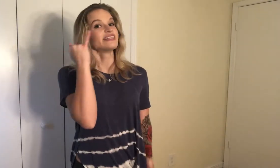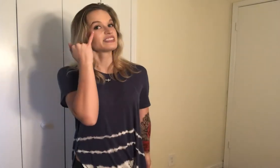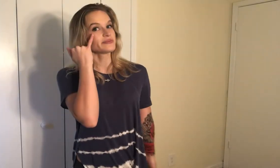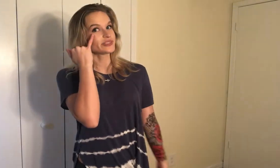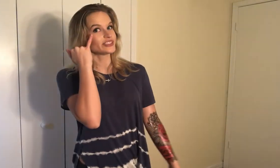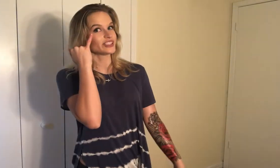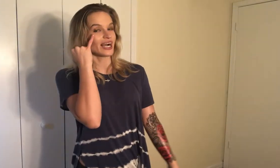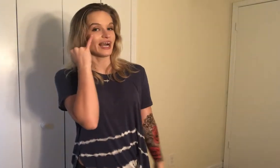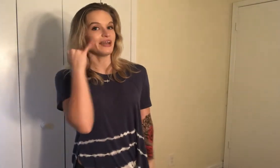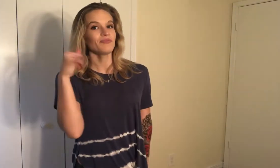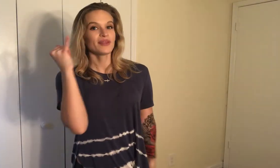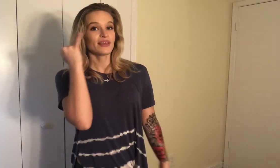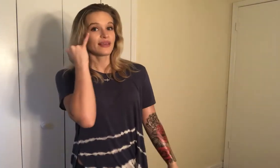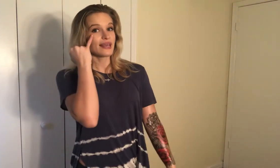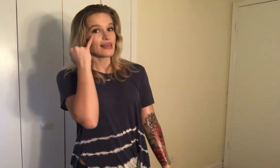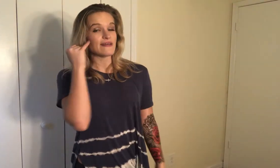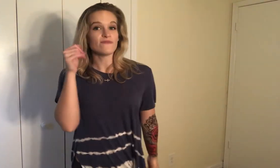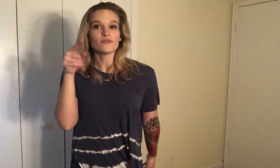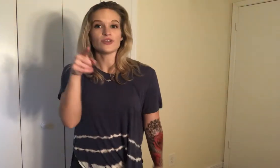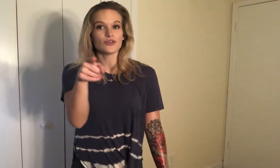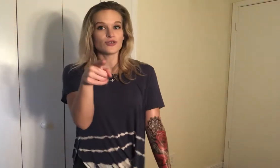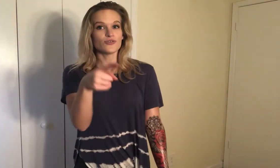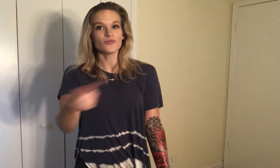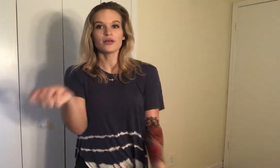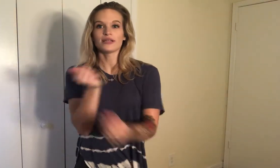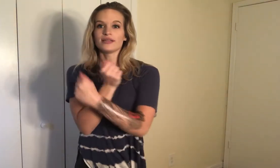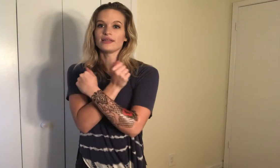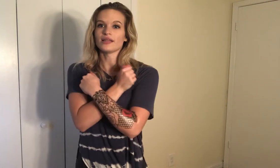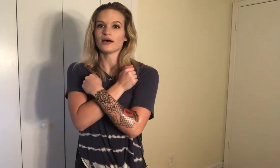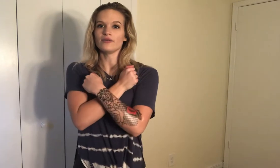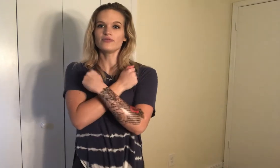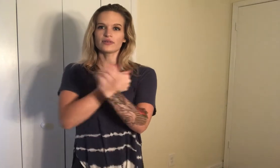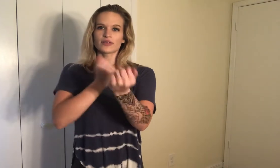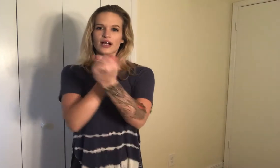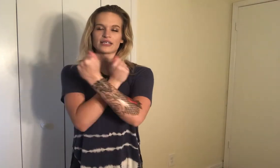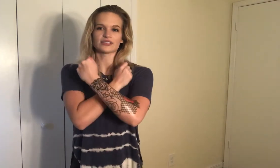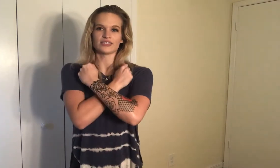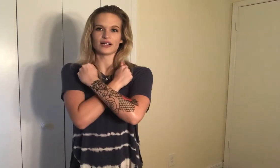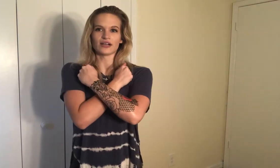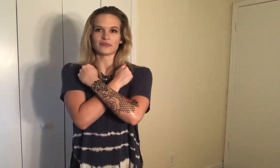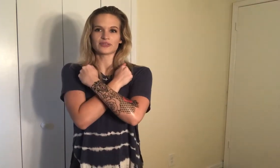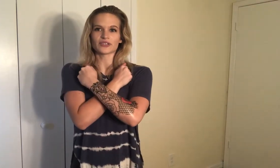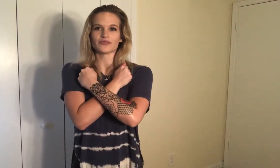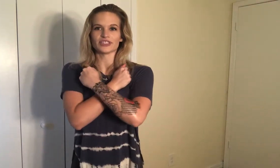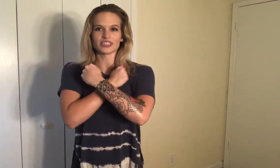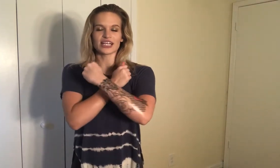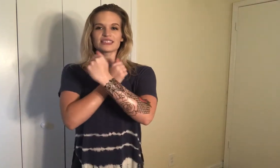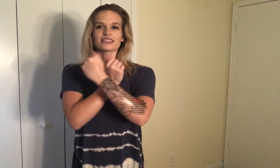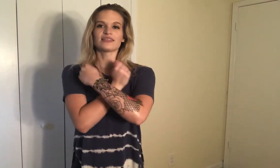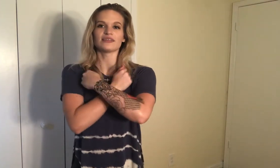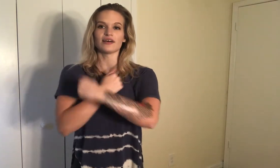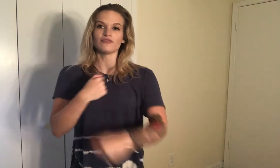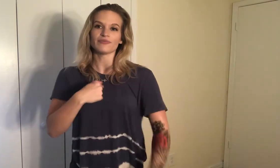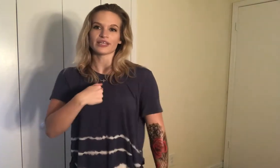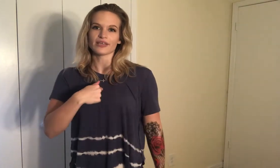hand shape to your eye if you love cross your arms over your chest love me